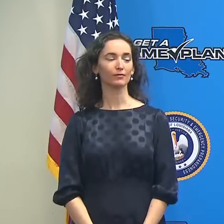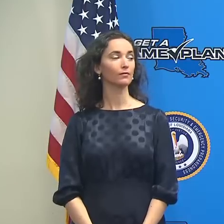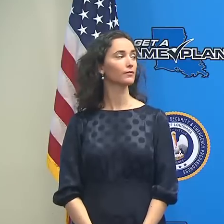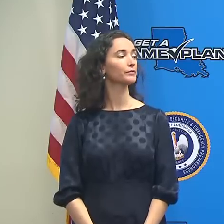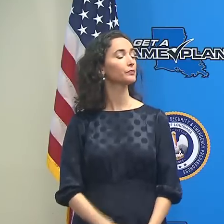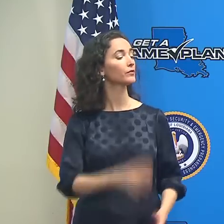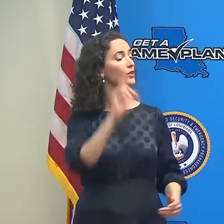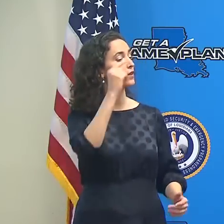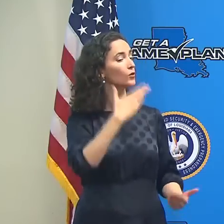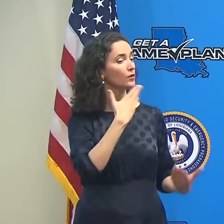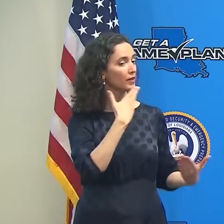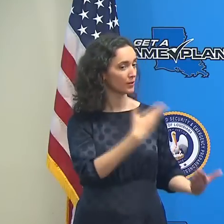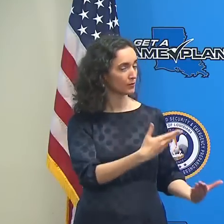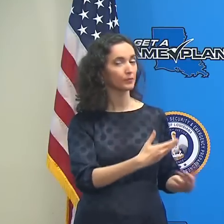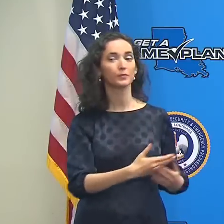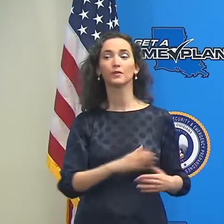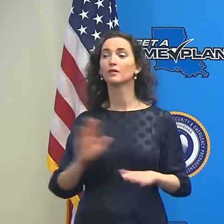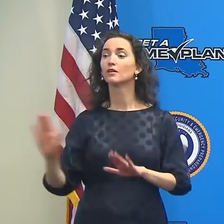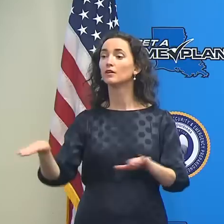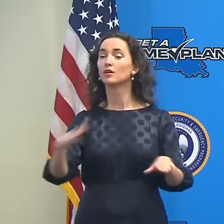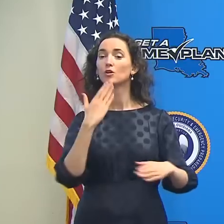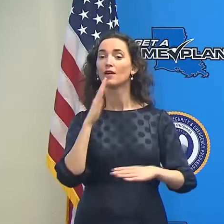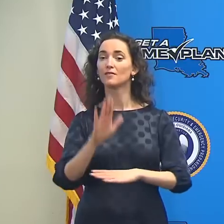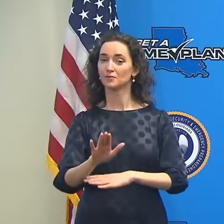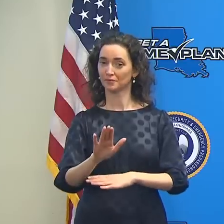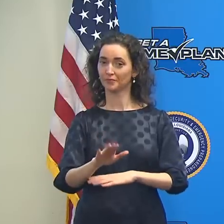Thank you Governor. Good afternoon everyone.